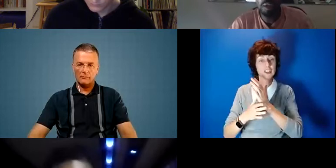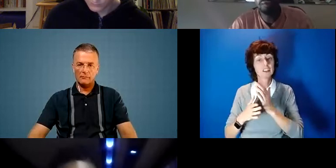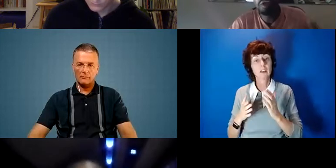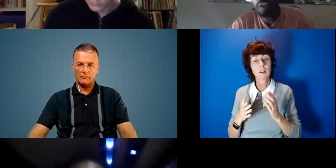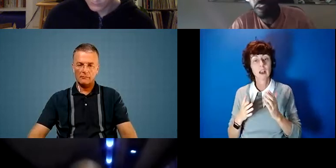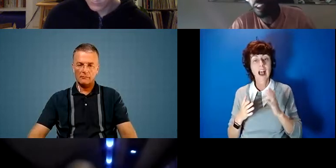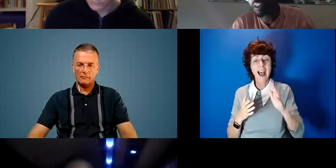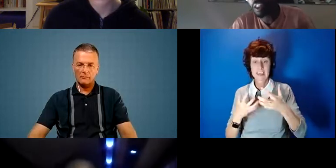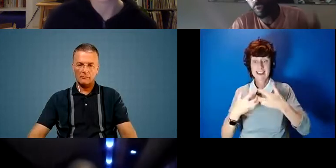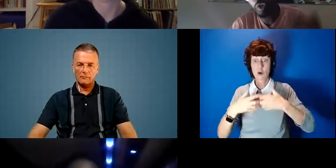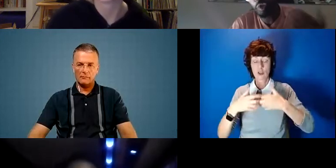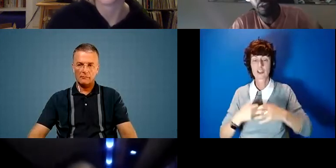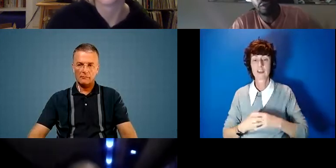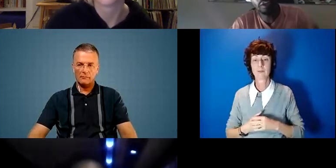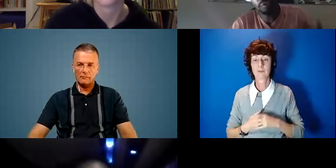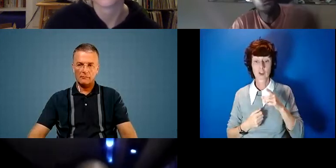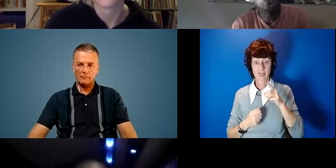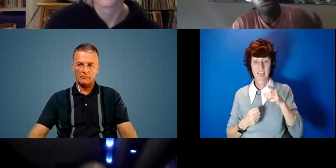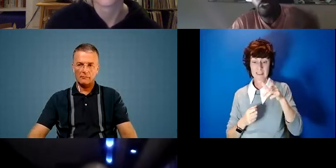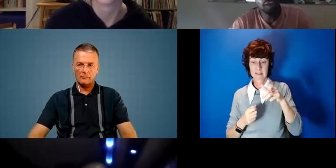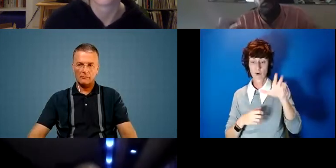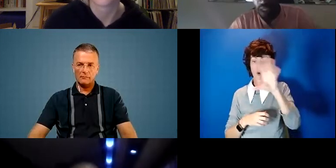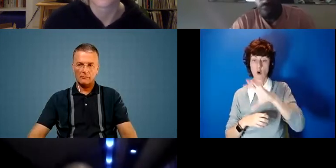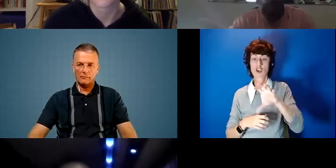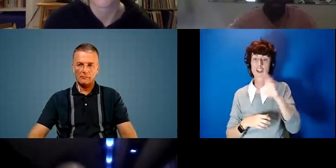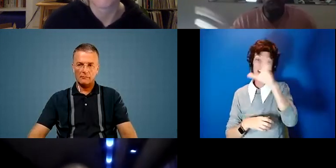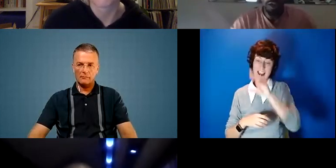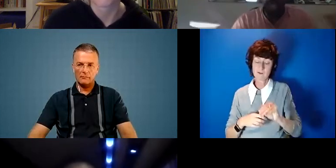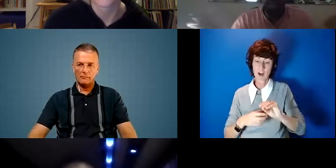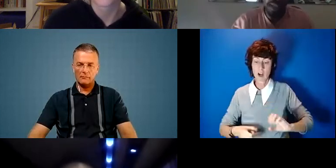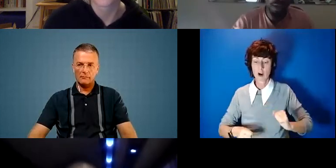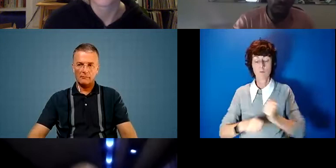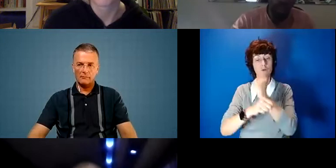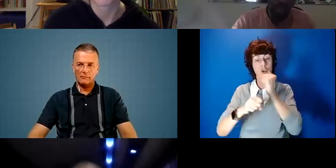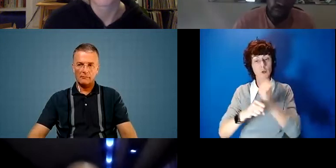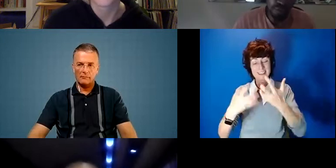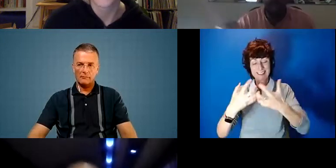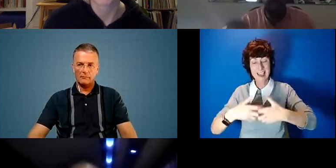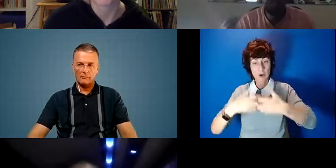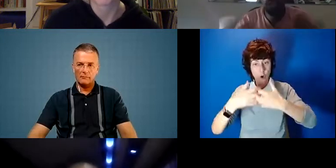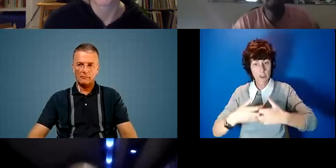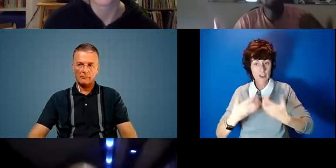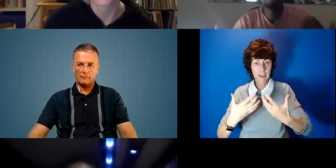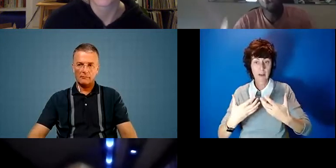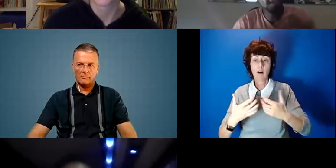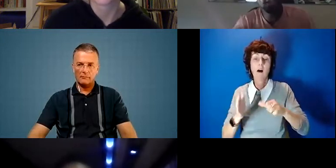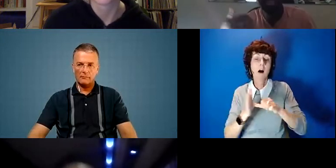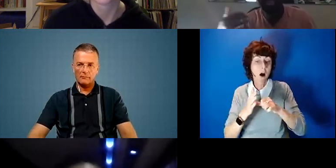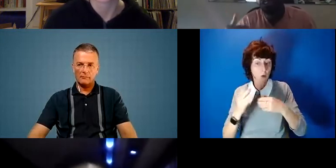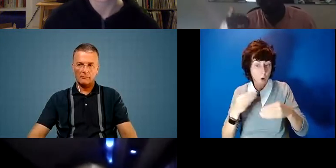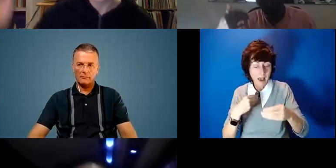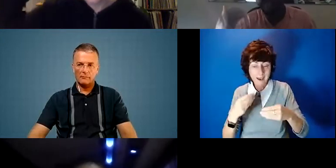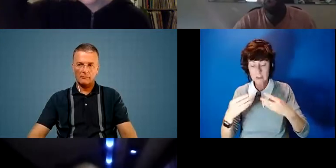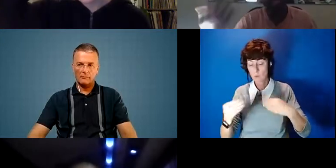to think of this continent as producers of technology, however, beyond and outside hardware and software. I've kind of been revisiting